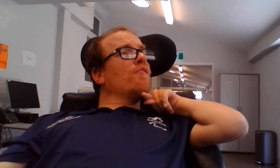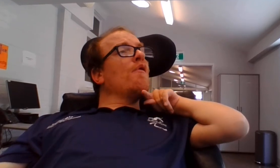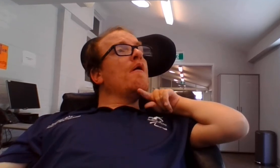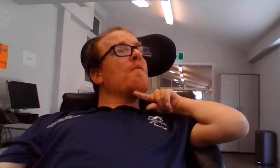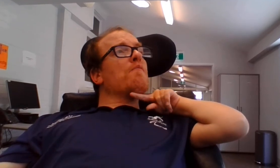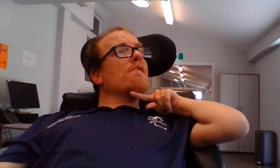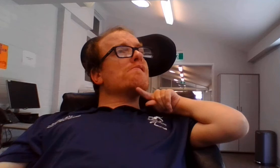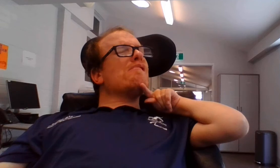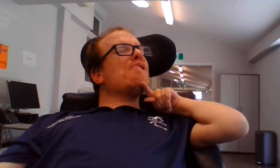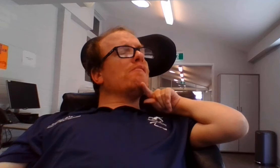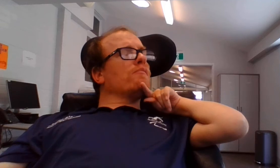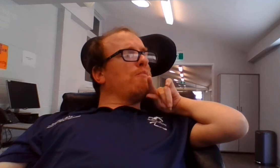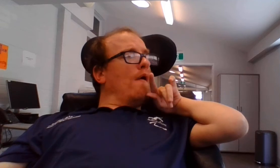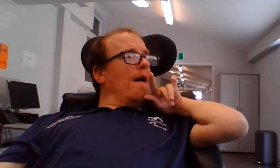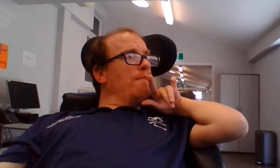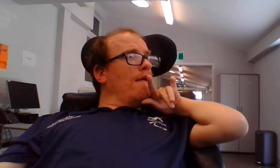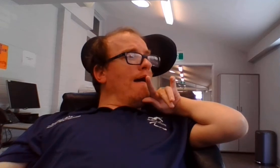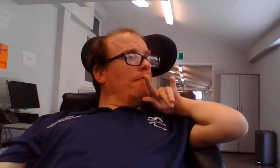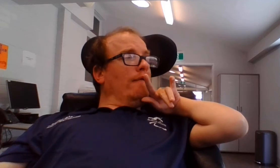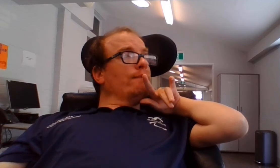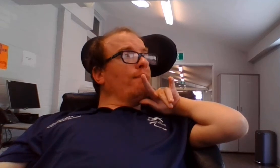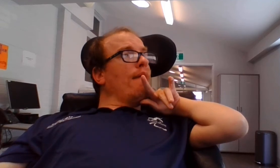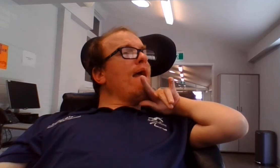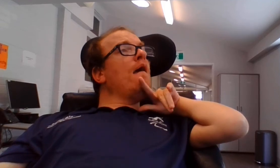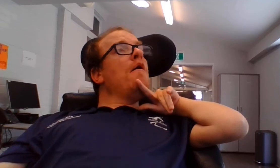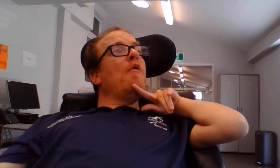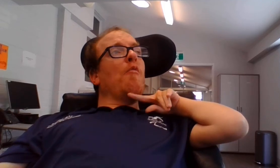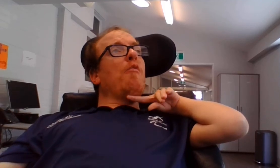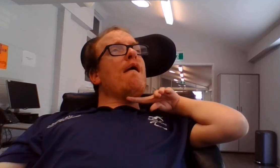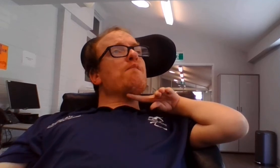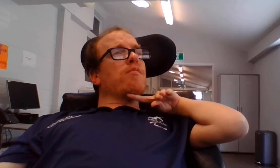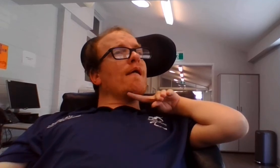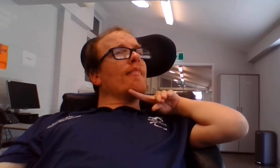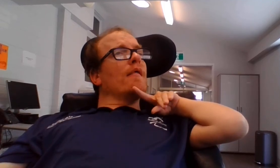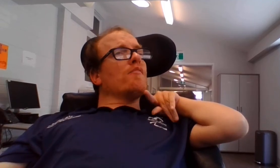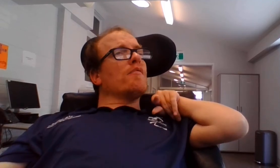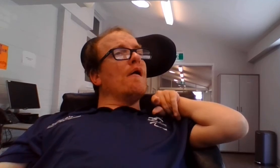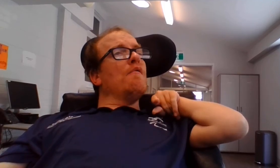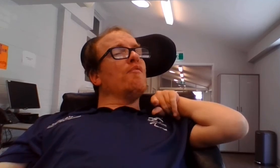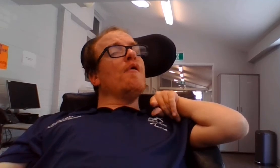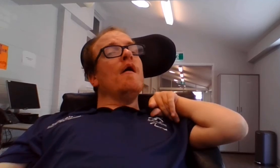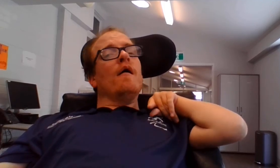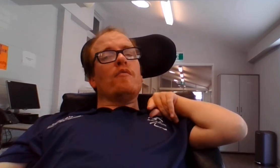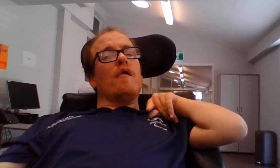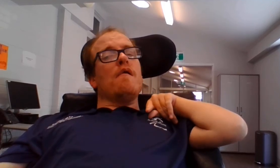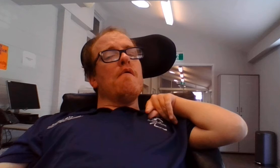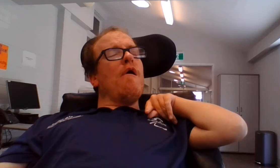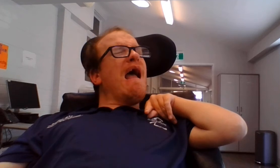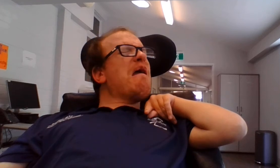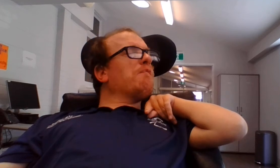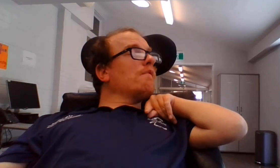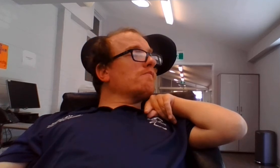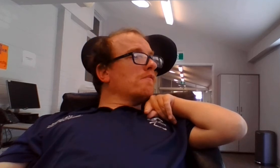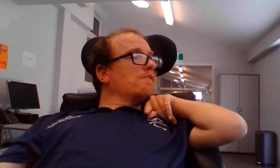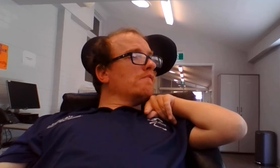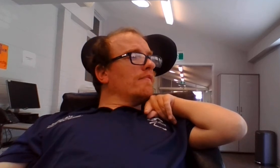and is produced by Barry Fair. We bring the shows to you every Tuesday